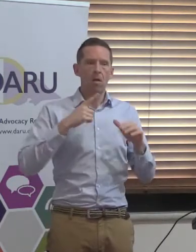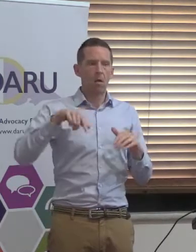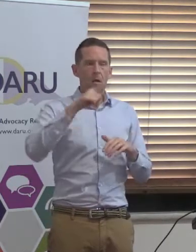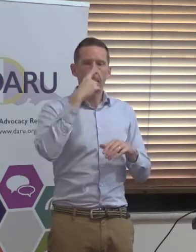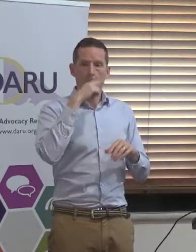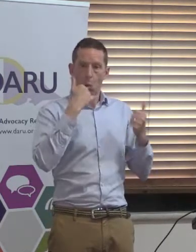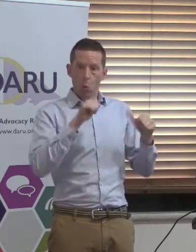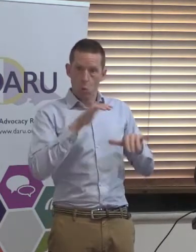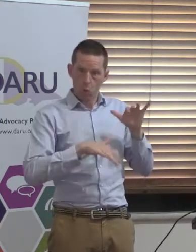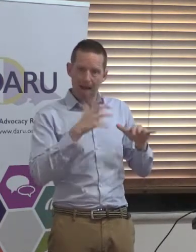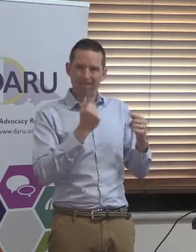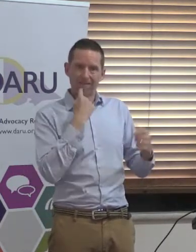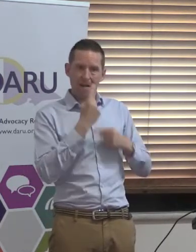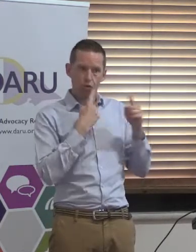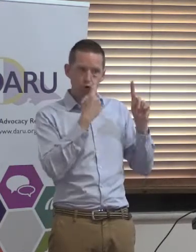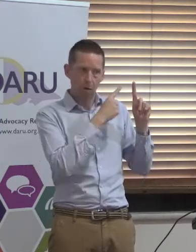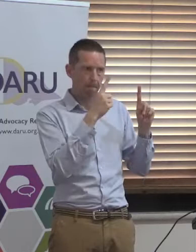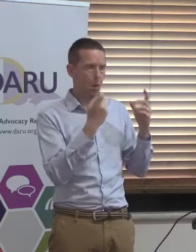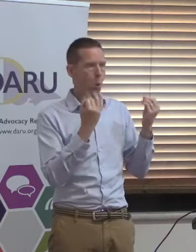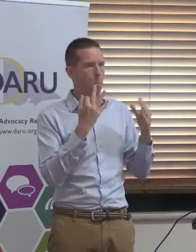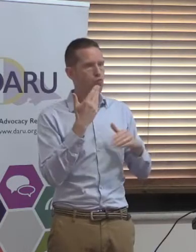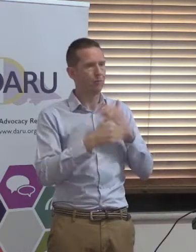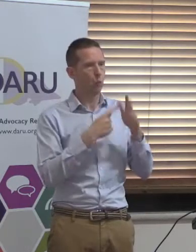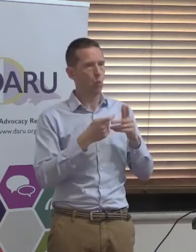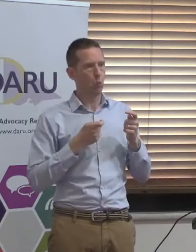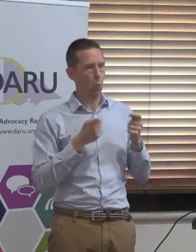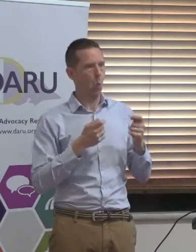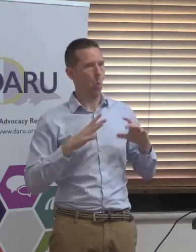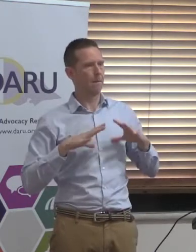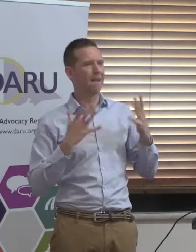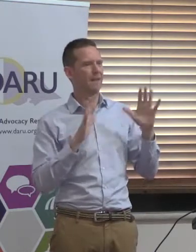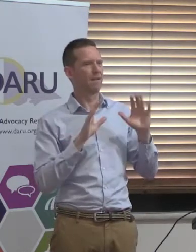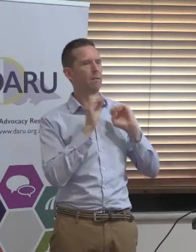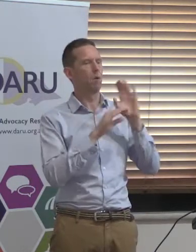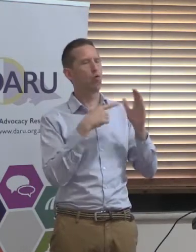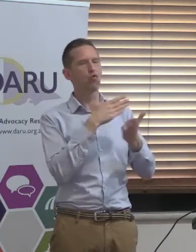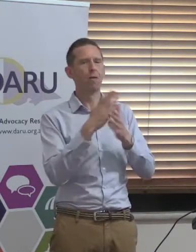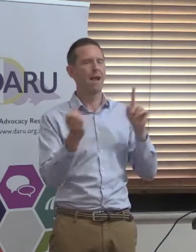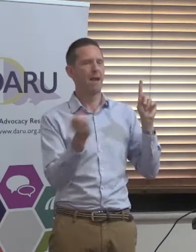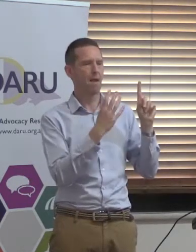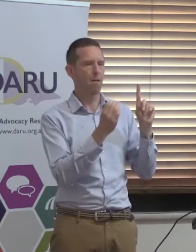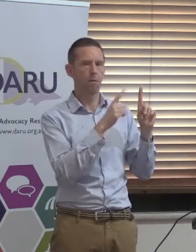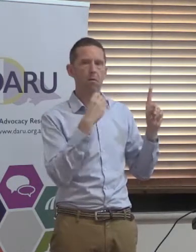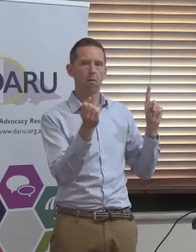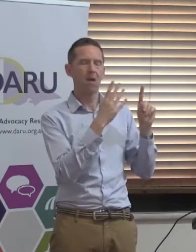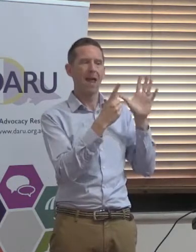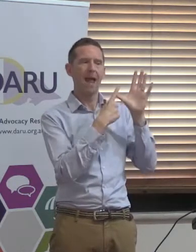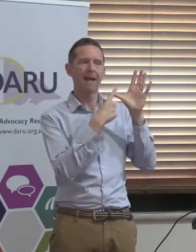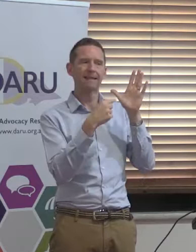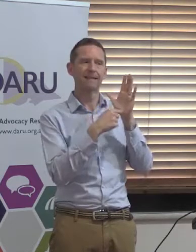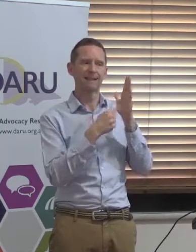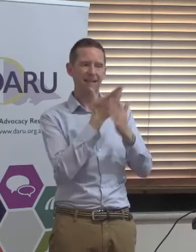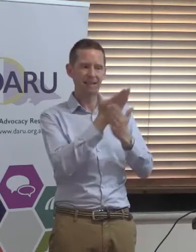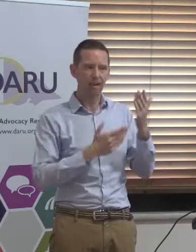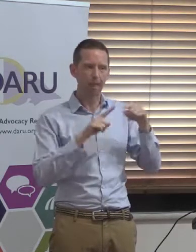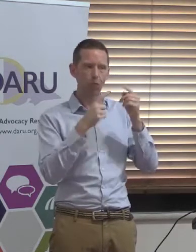information there, but there's no sort of process just to feed information automatically. It's about sharing stuff. So we're adding things like the AAT case descriptions as